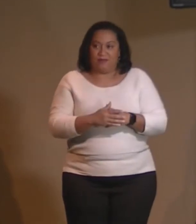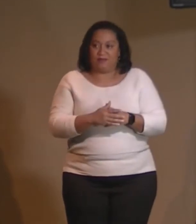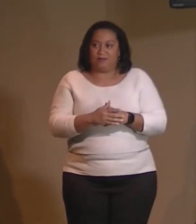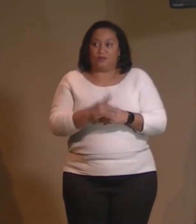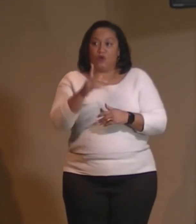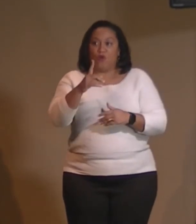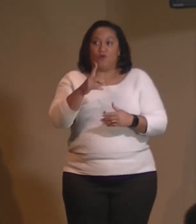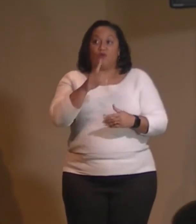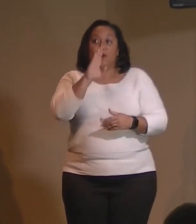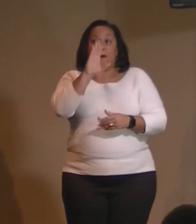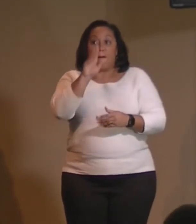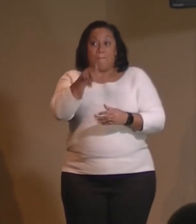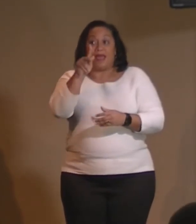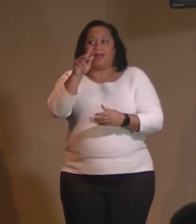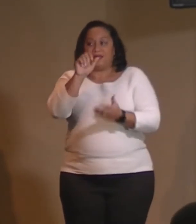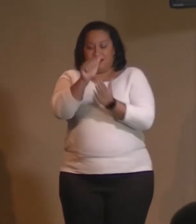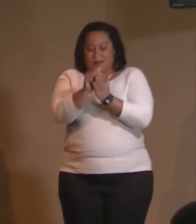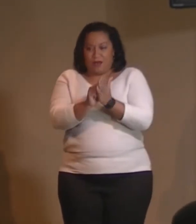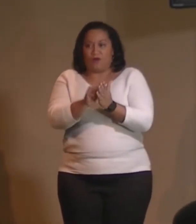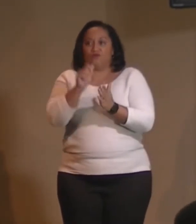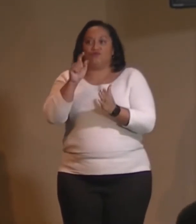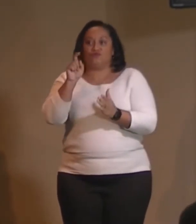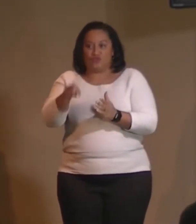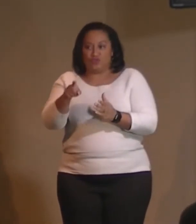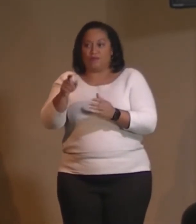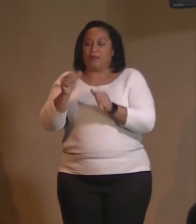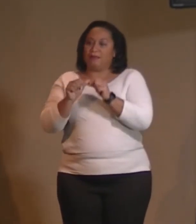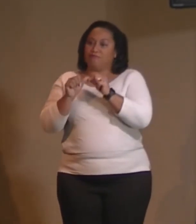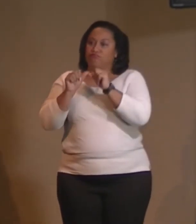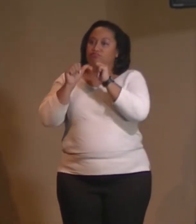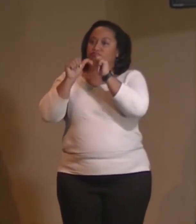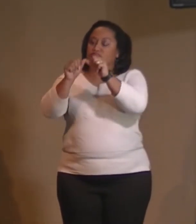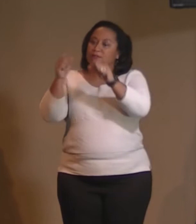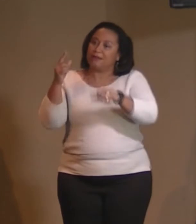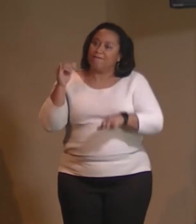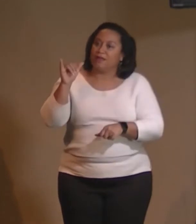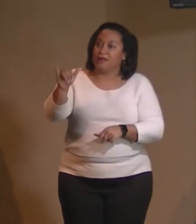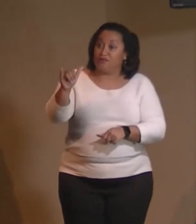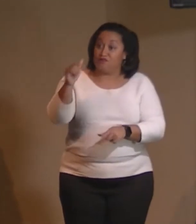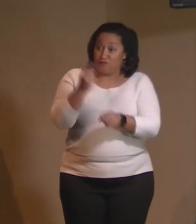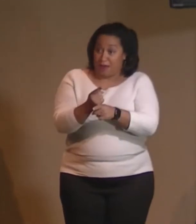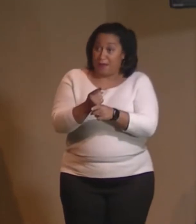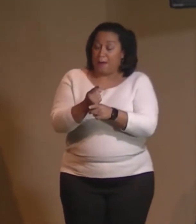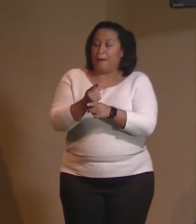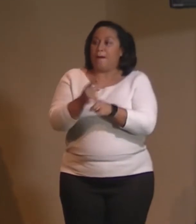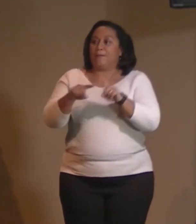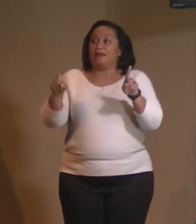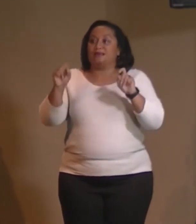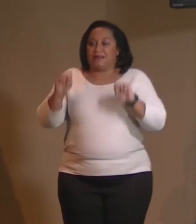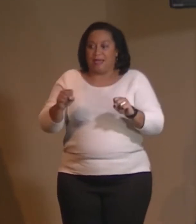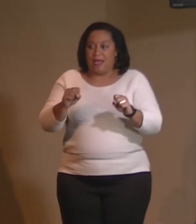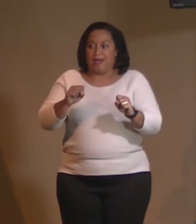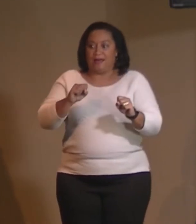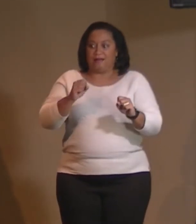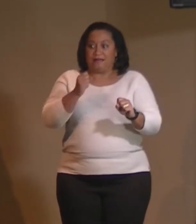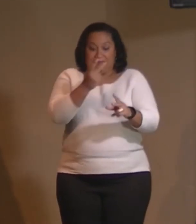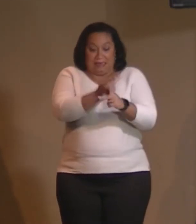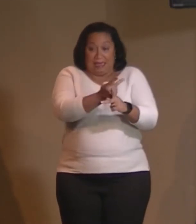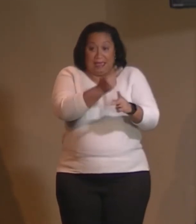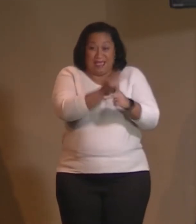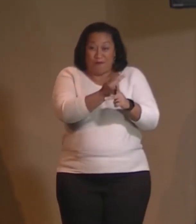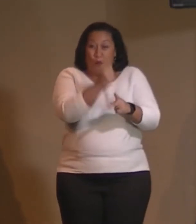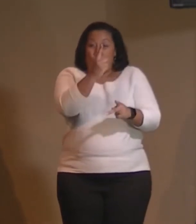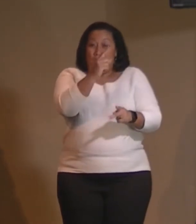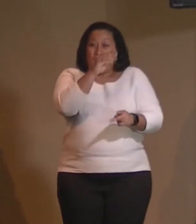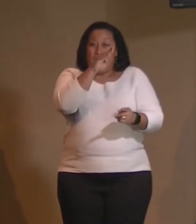be infinite, technically, because it can hold a billion, right? Like, if you had a billion dollars, couldn't your bank account